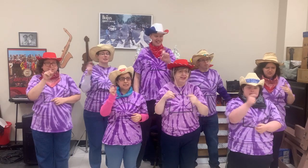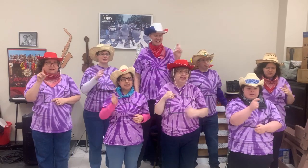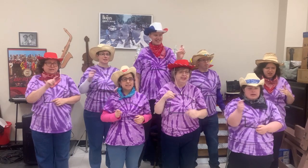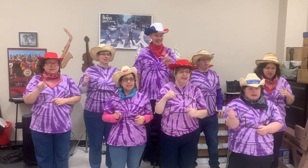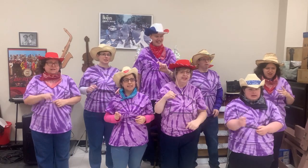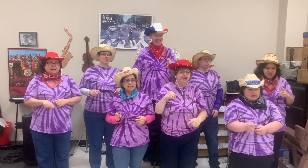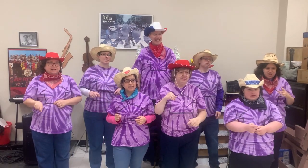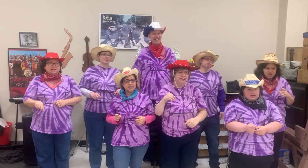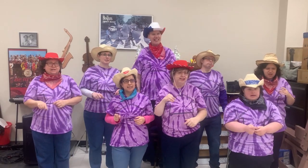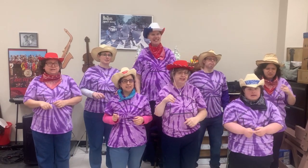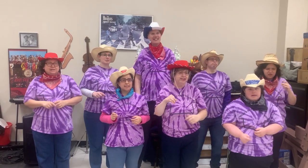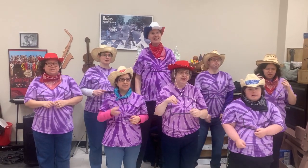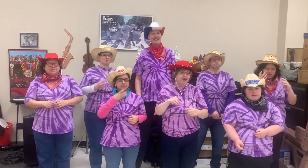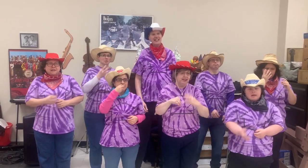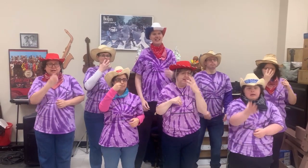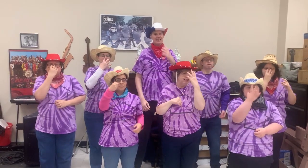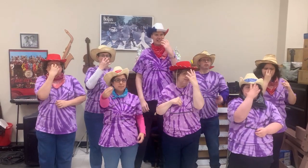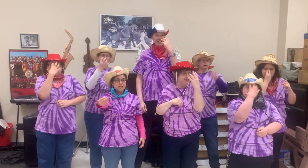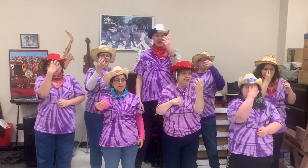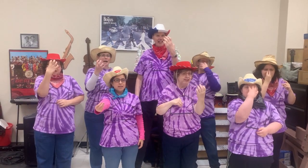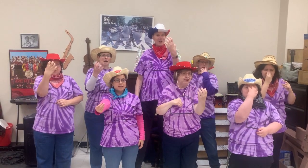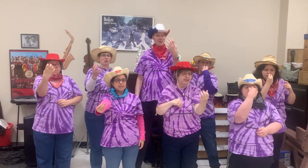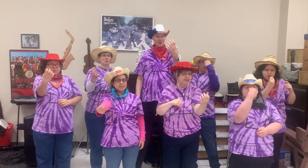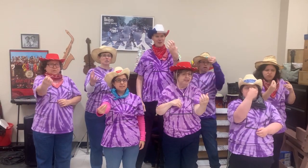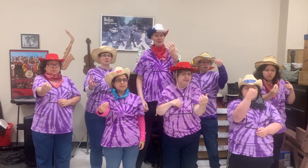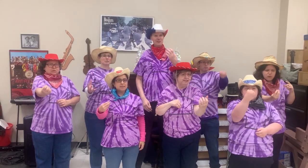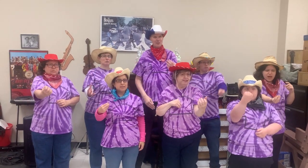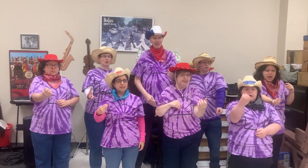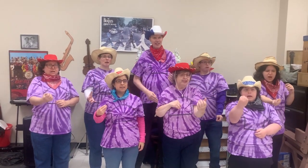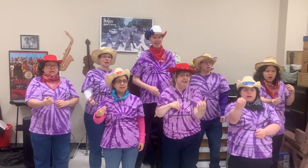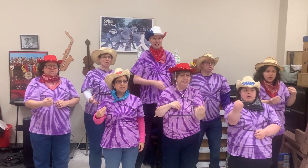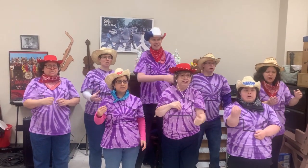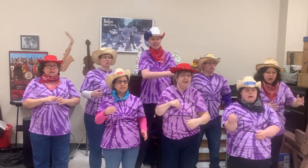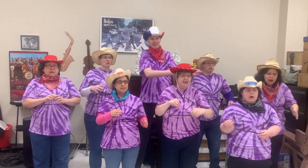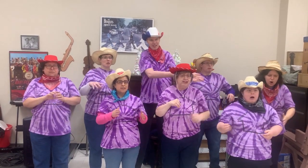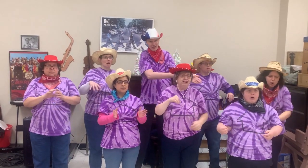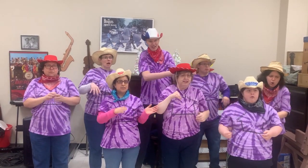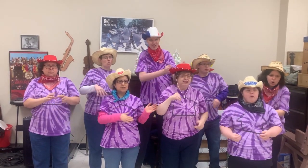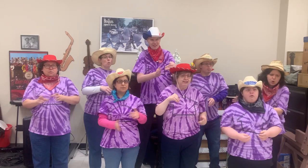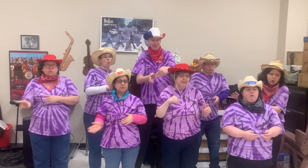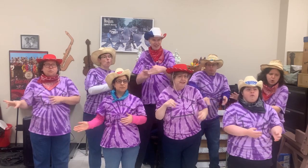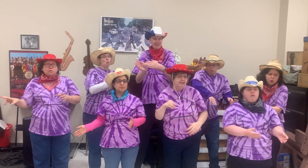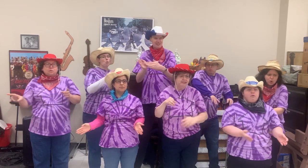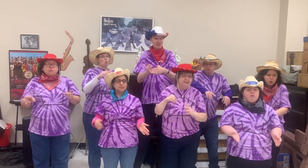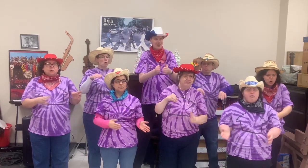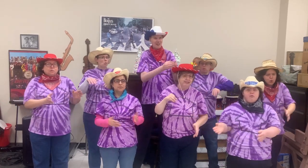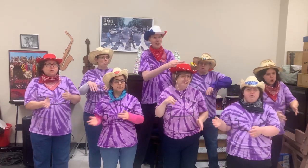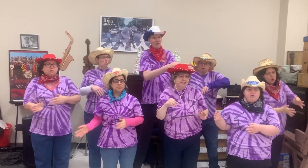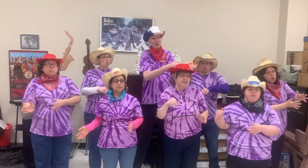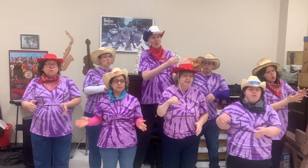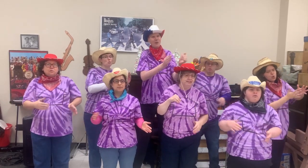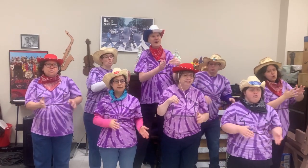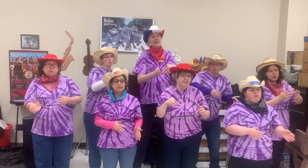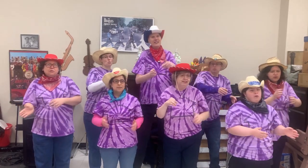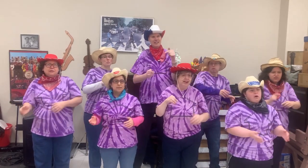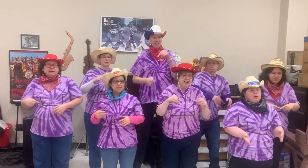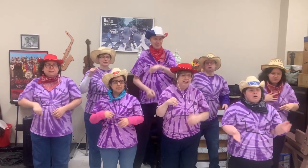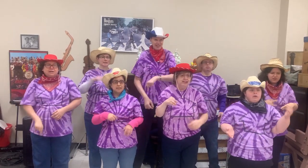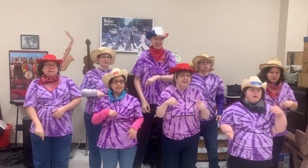Texas, the cow will swear on the tree. Deep in